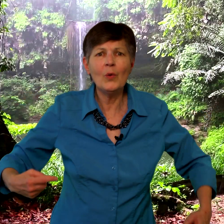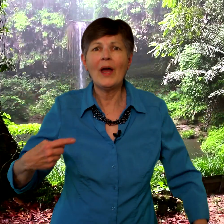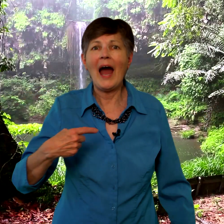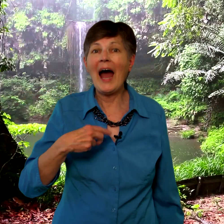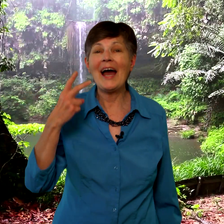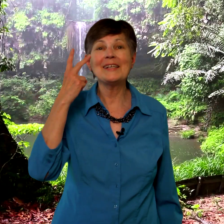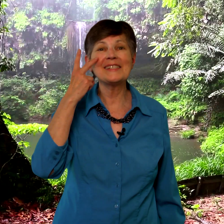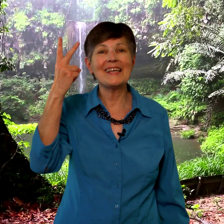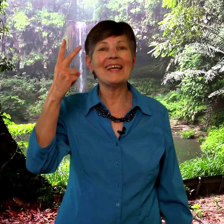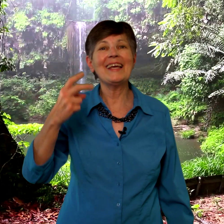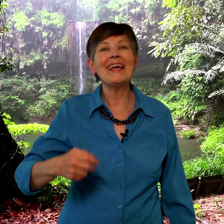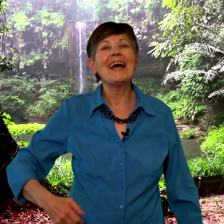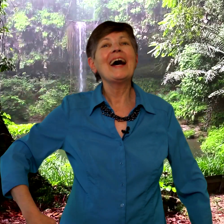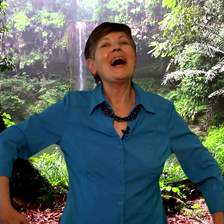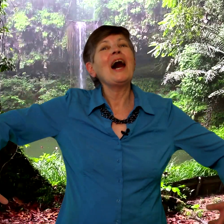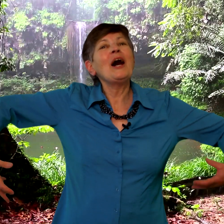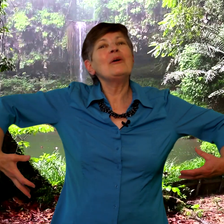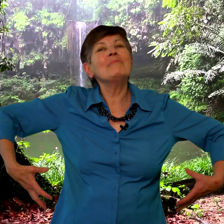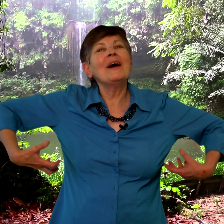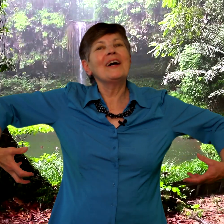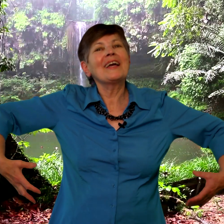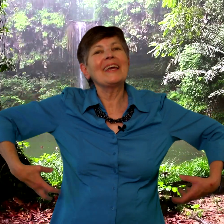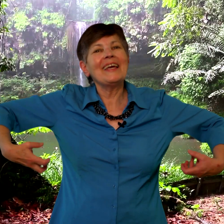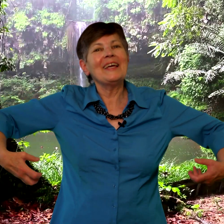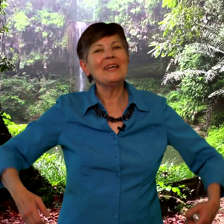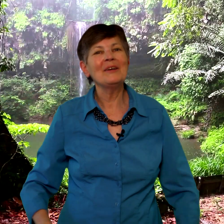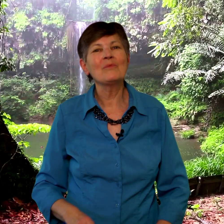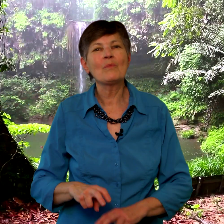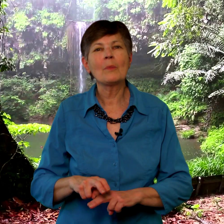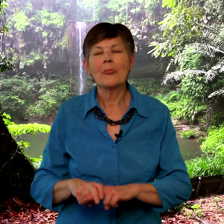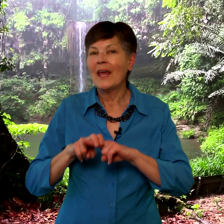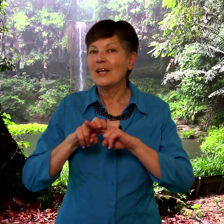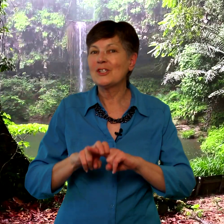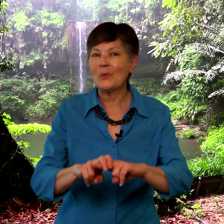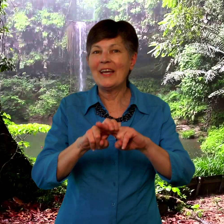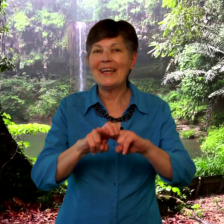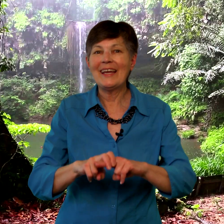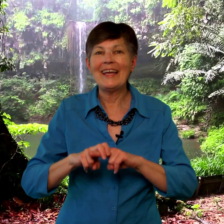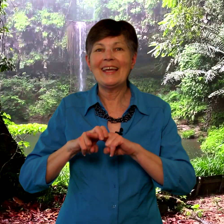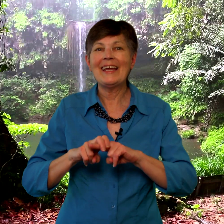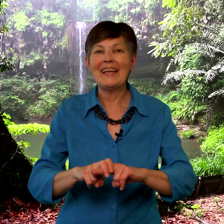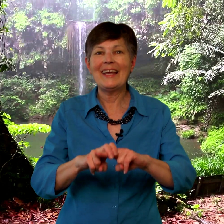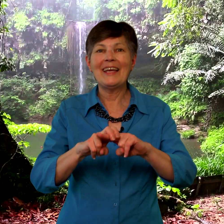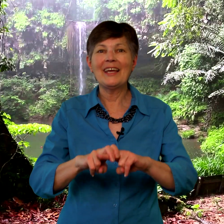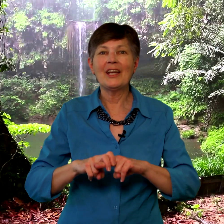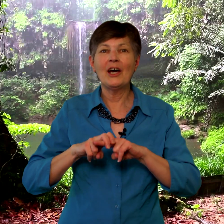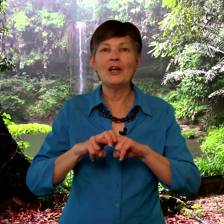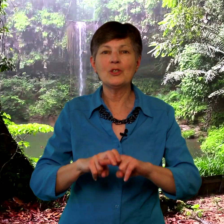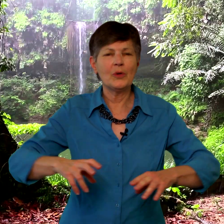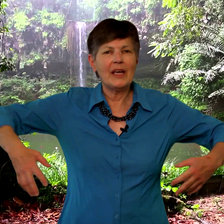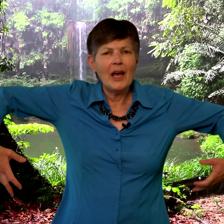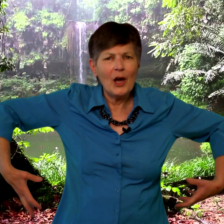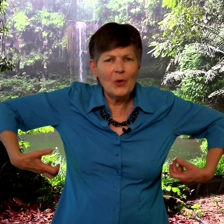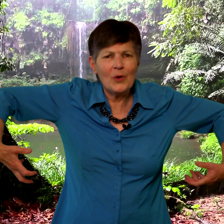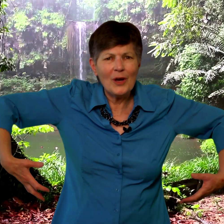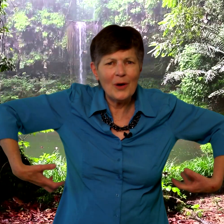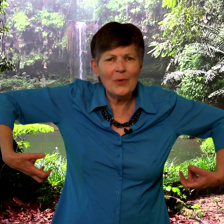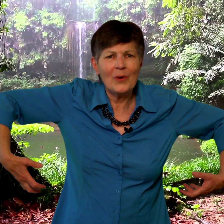oop. I see a monkey swinging in a tree. Oop, oop,